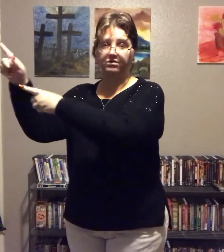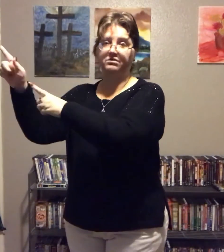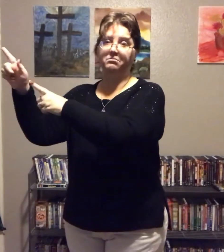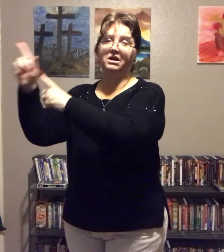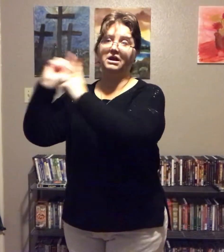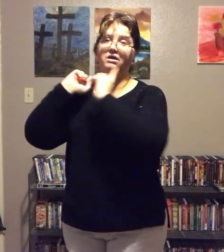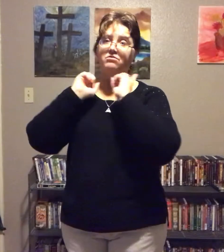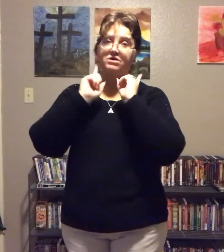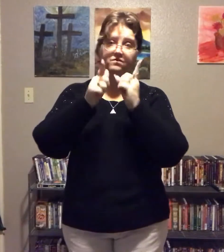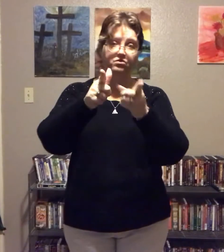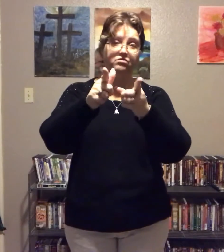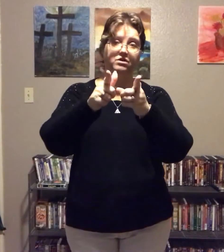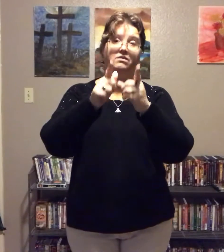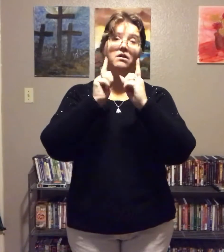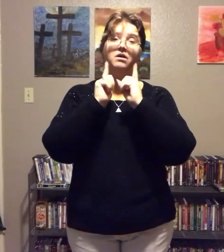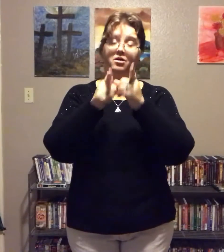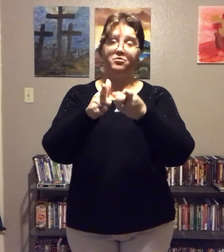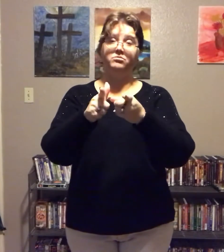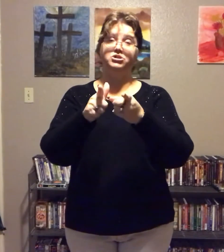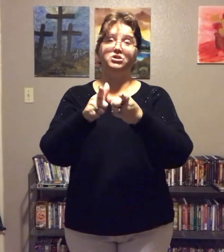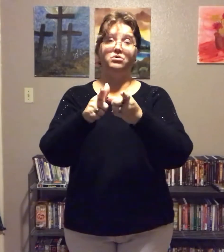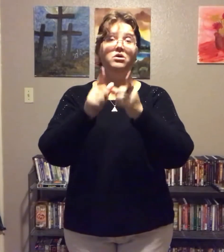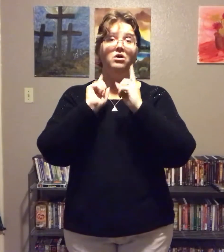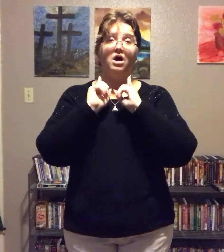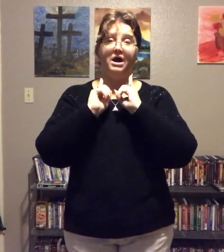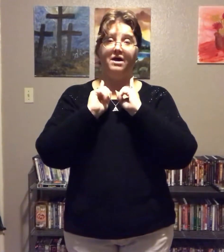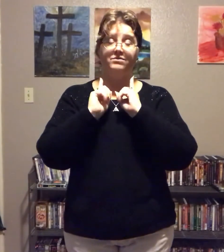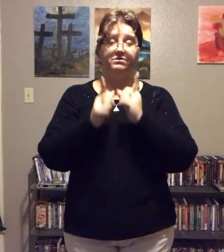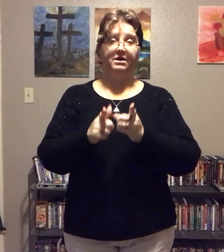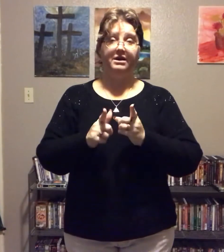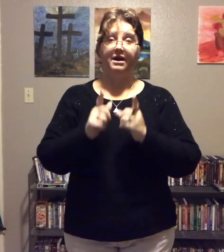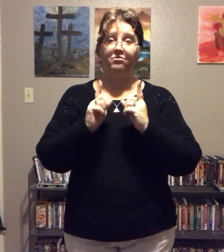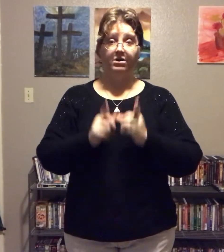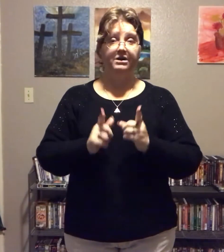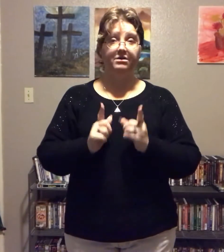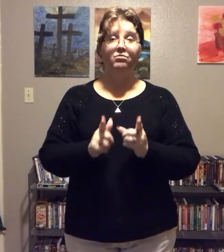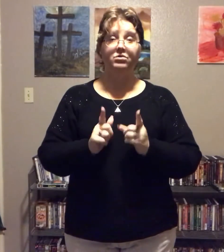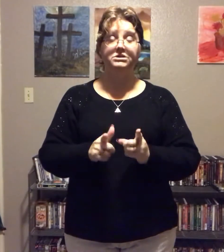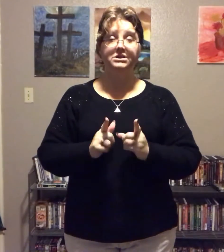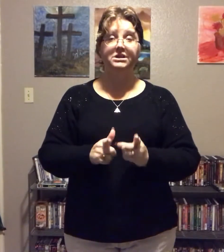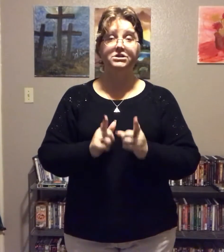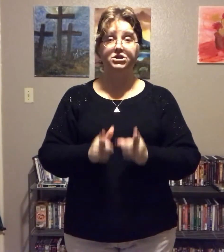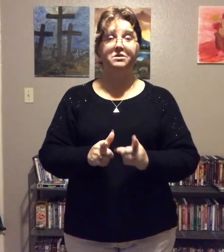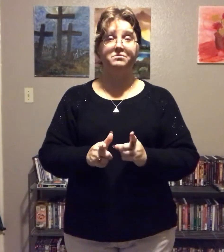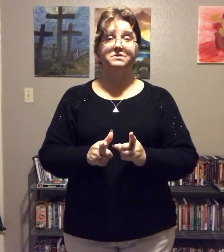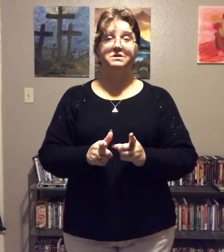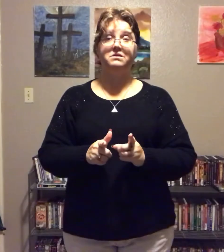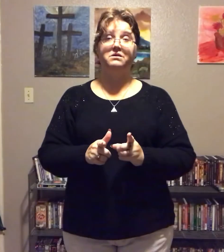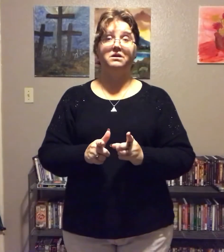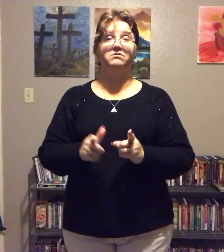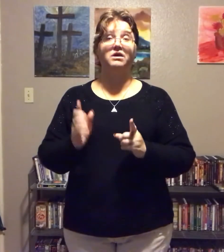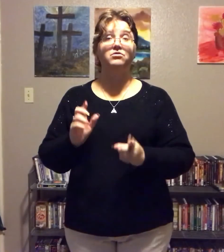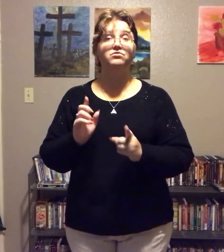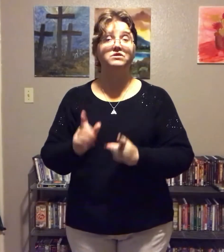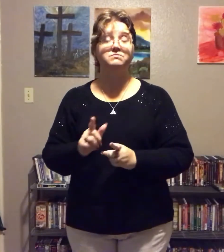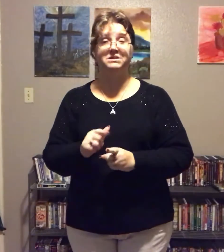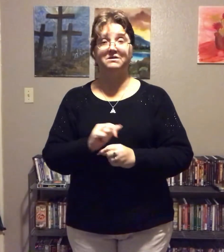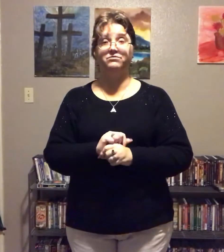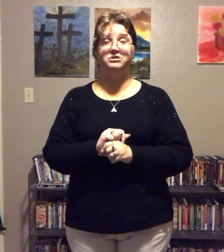trust Him. And He will give you strength. I promise you. I have decided I really don't want to eat chips. Because I don't trust myself with